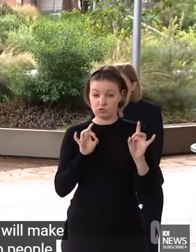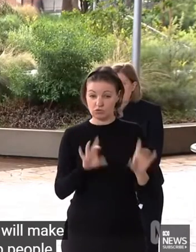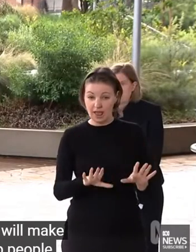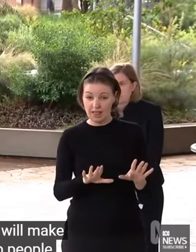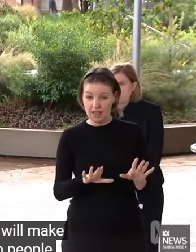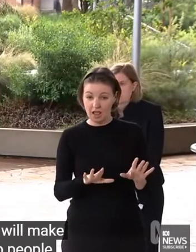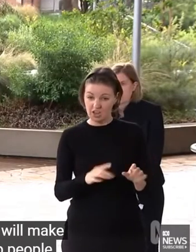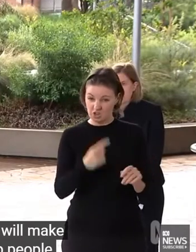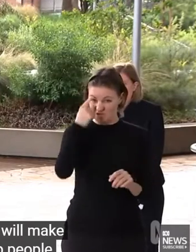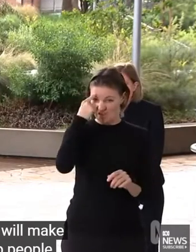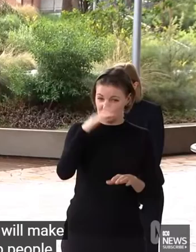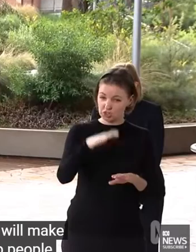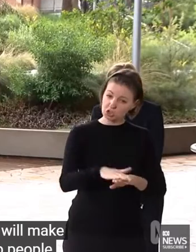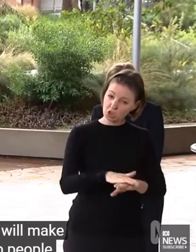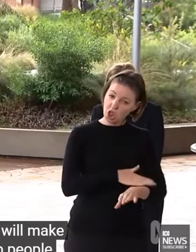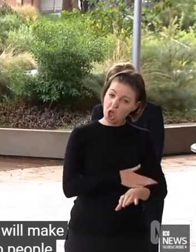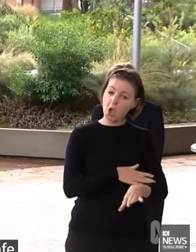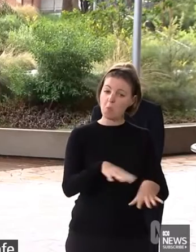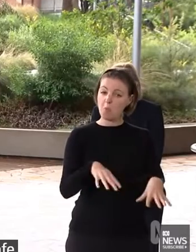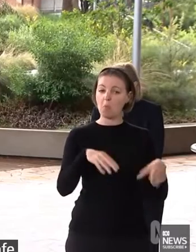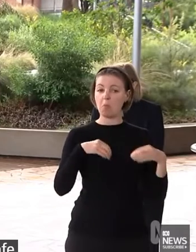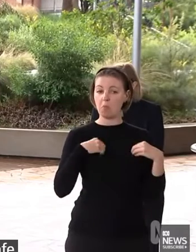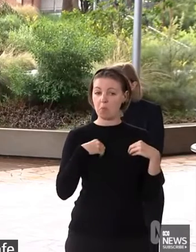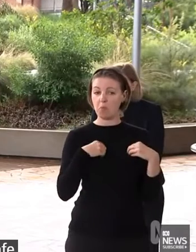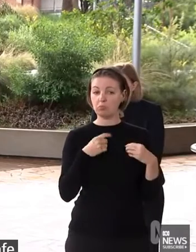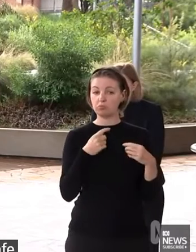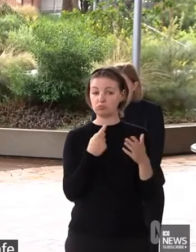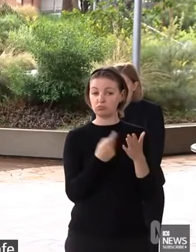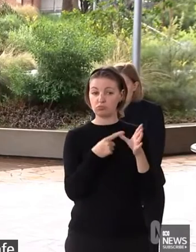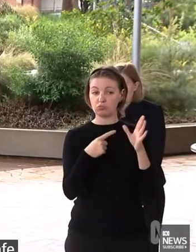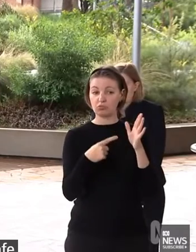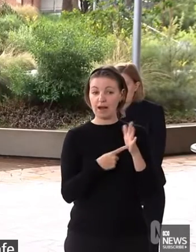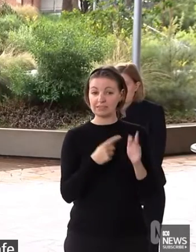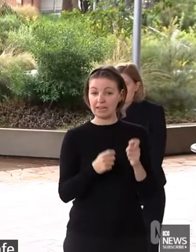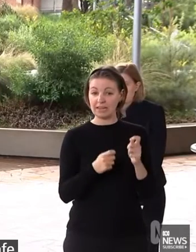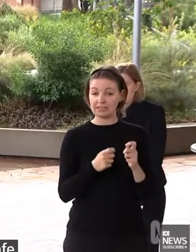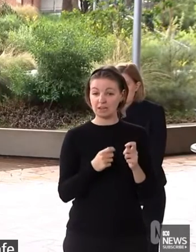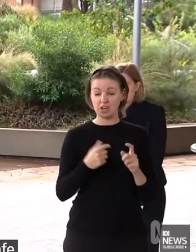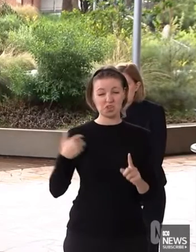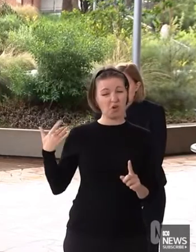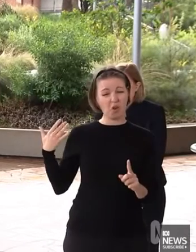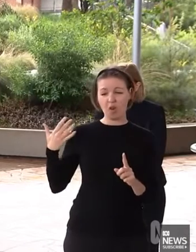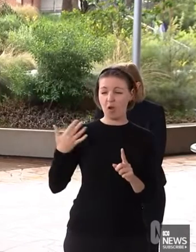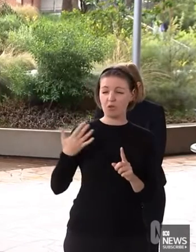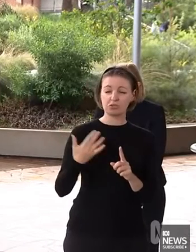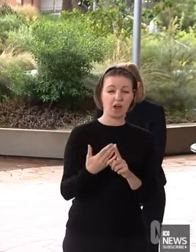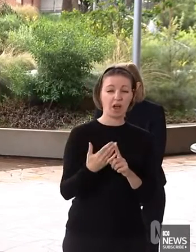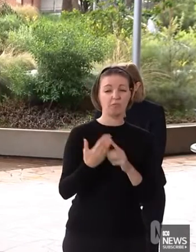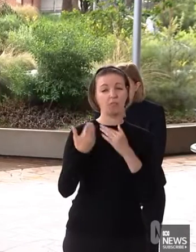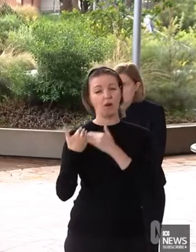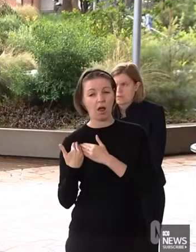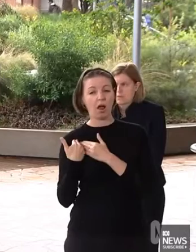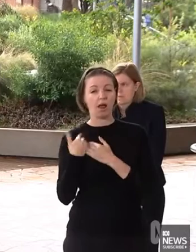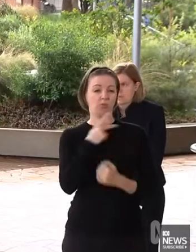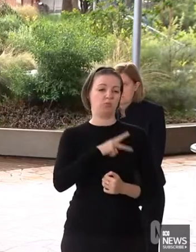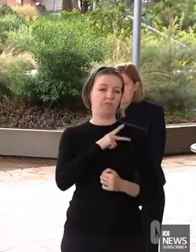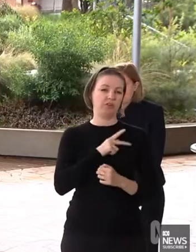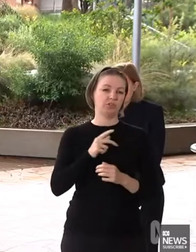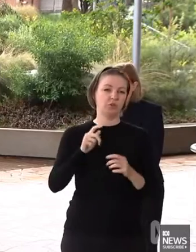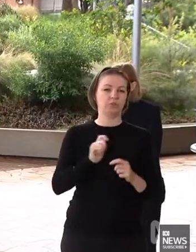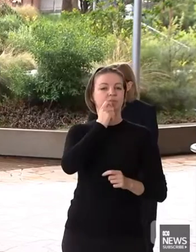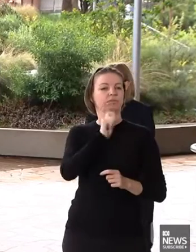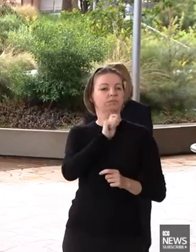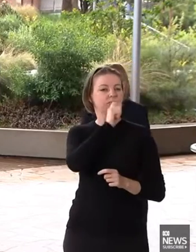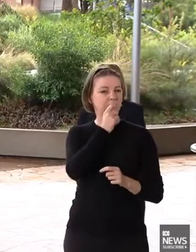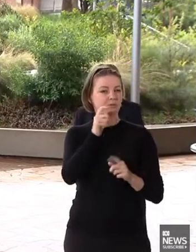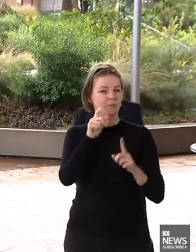embrace this new technology? We've obviously been reliant on PCR tests for so long. Well, PCR testing has been incredibly